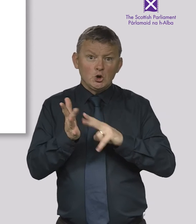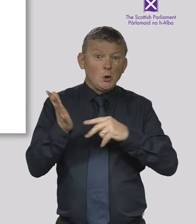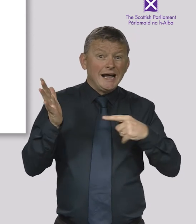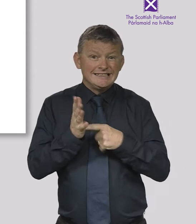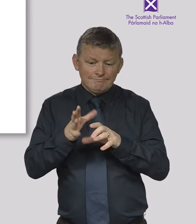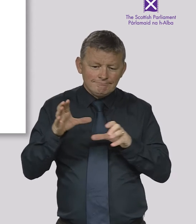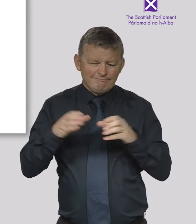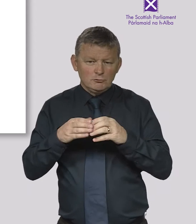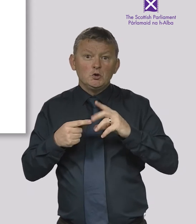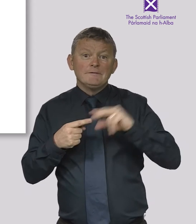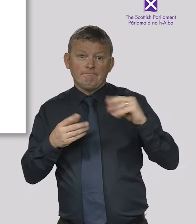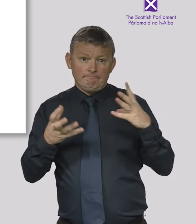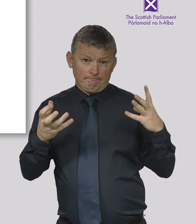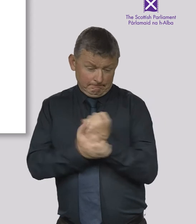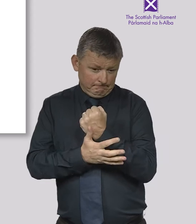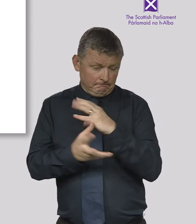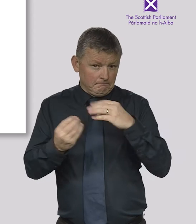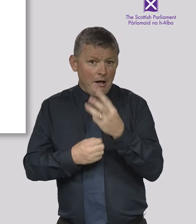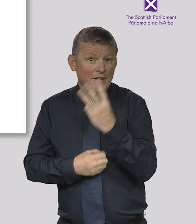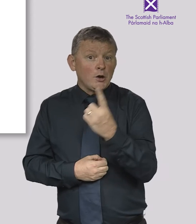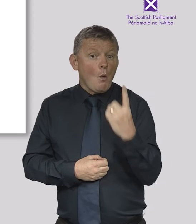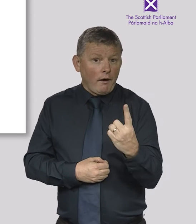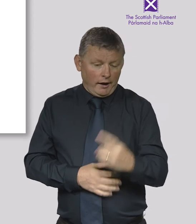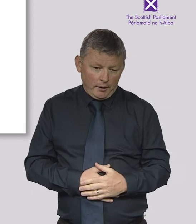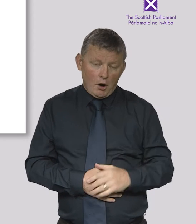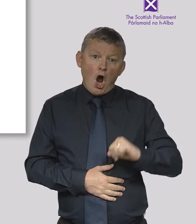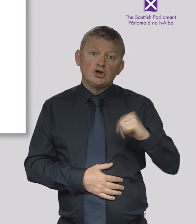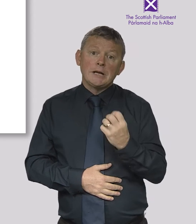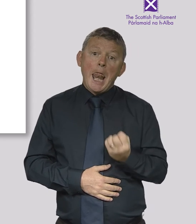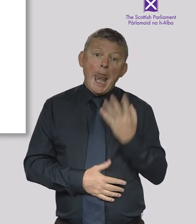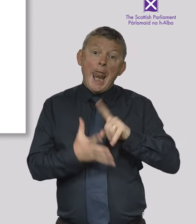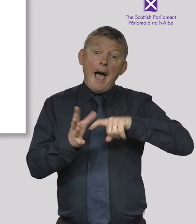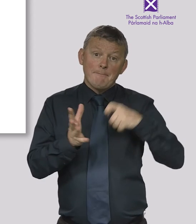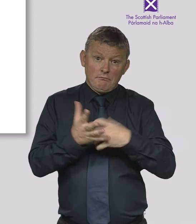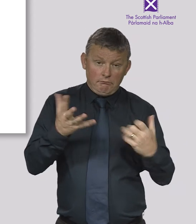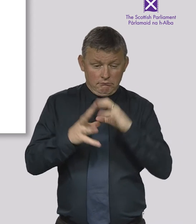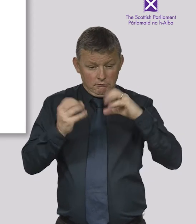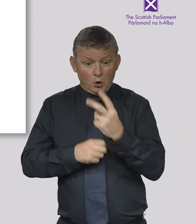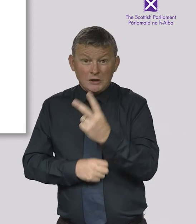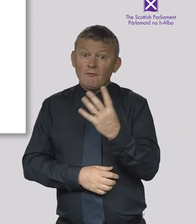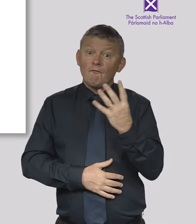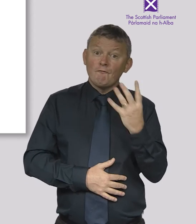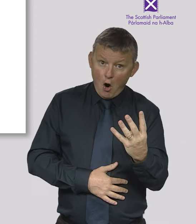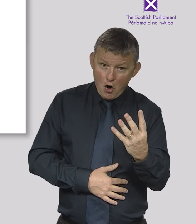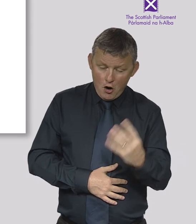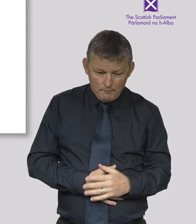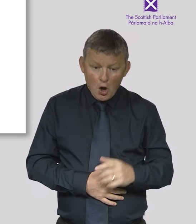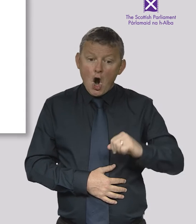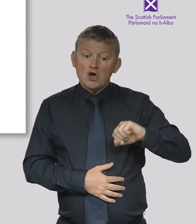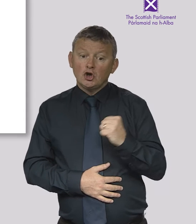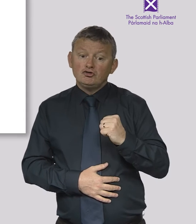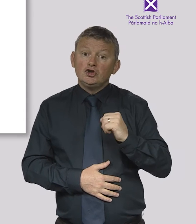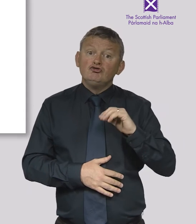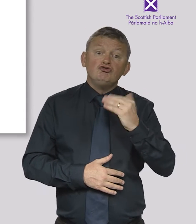won 31 seats. The Scottish Labour Party won 24 seats. The Scottish